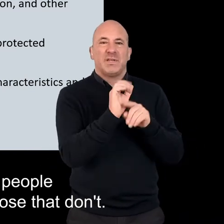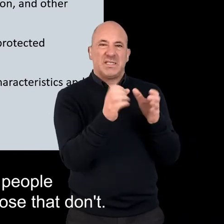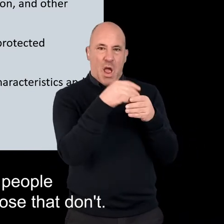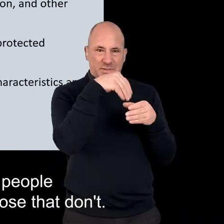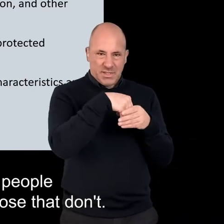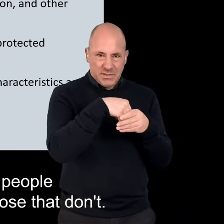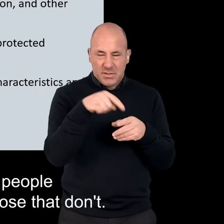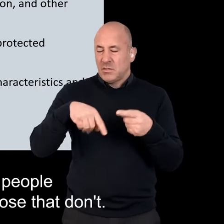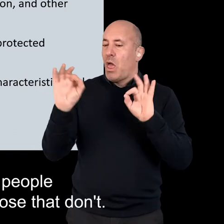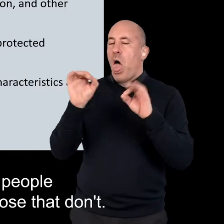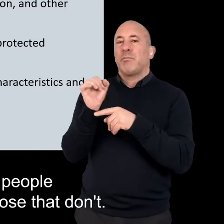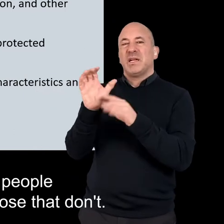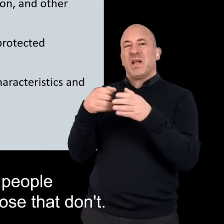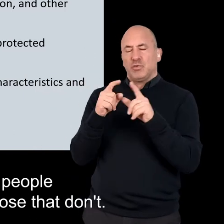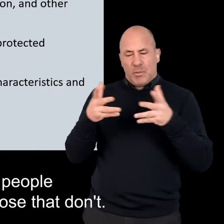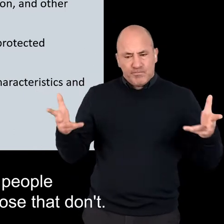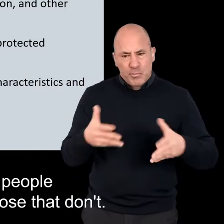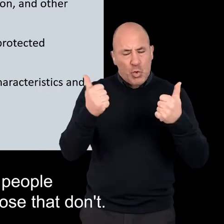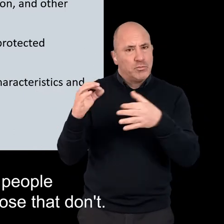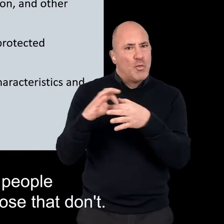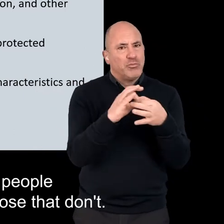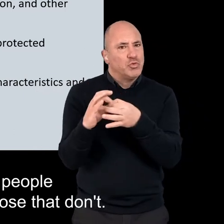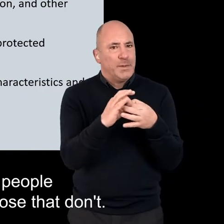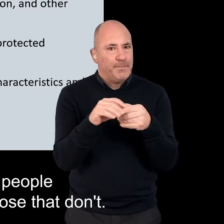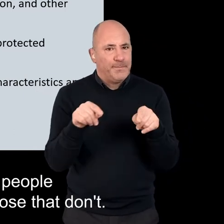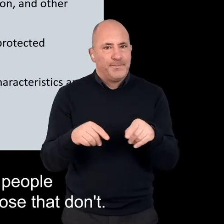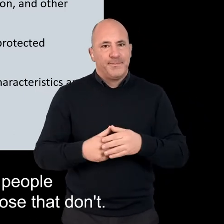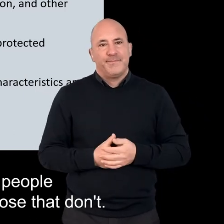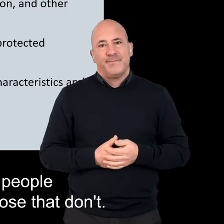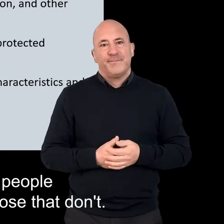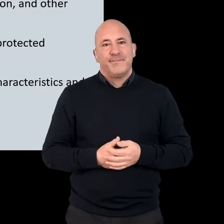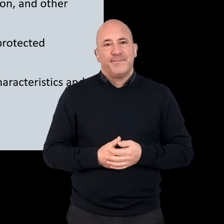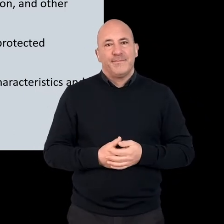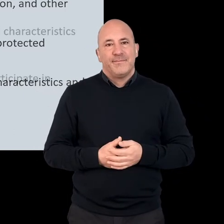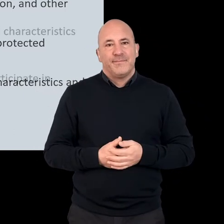people that have protected characteristics and those that don't.